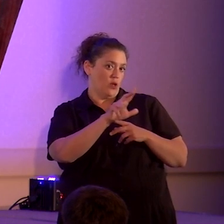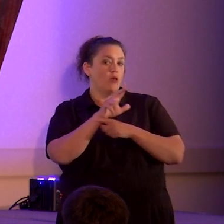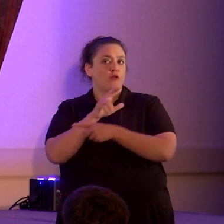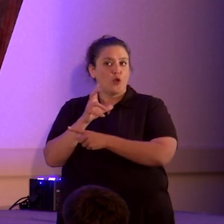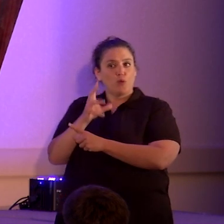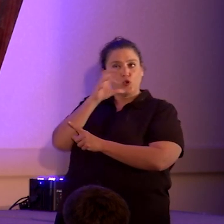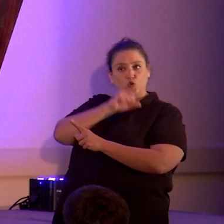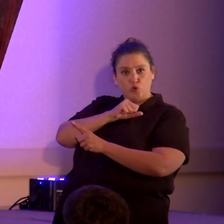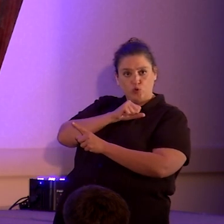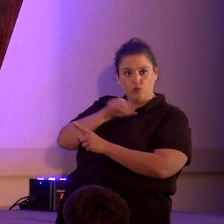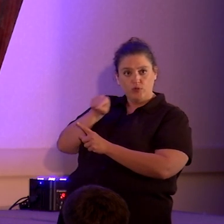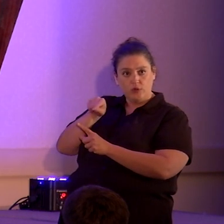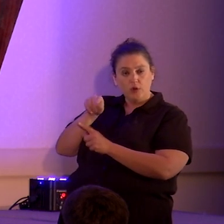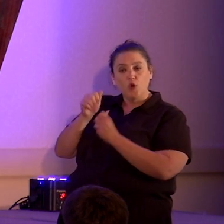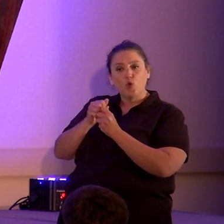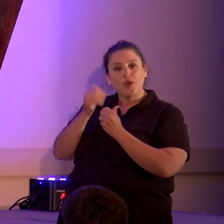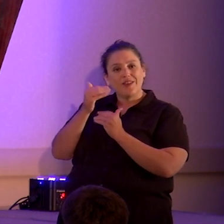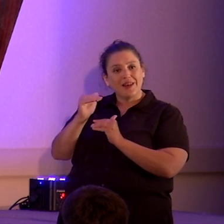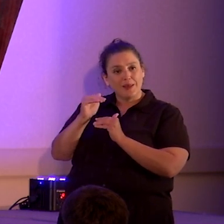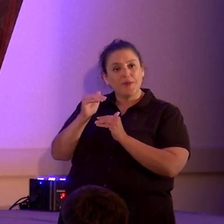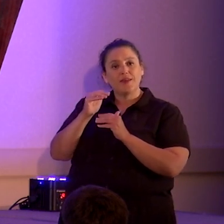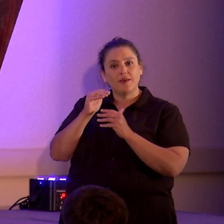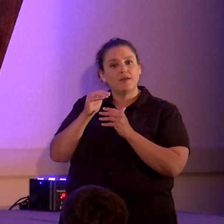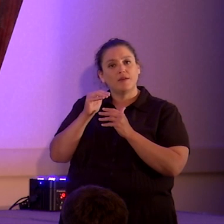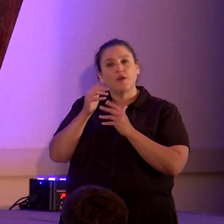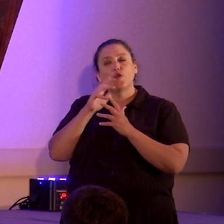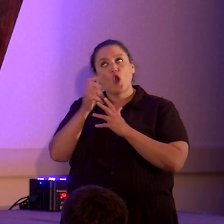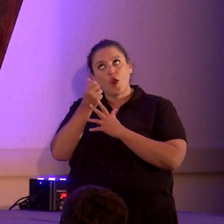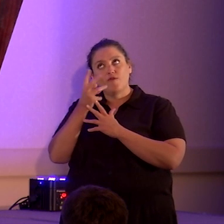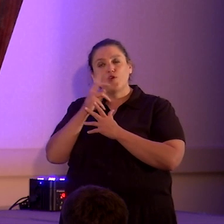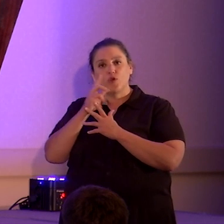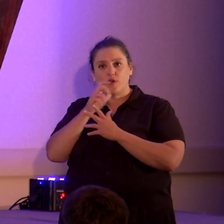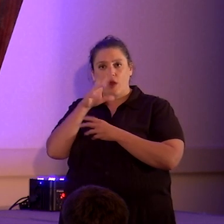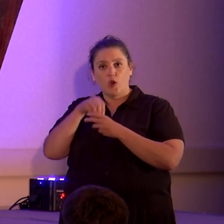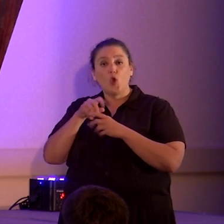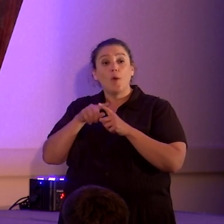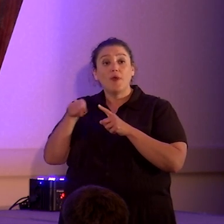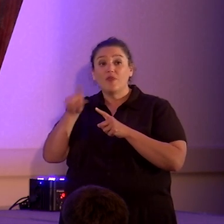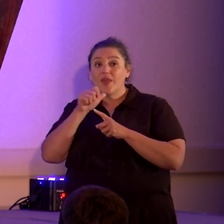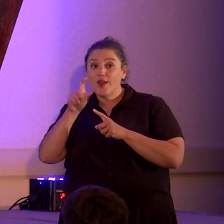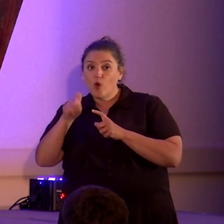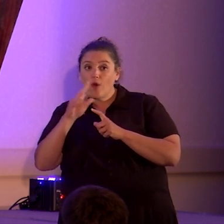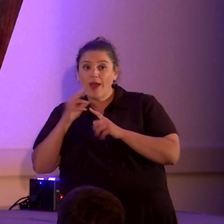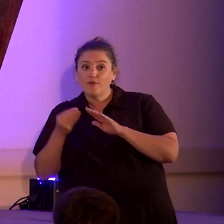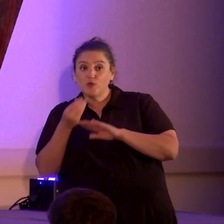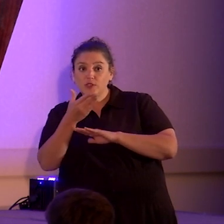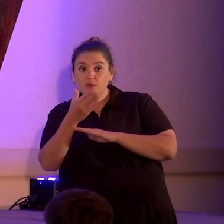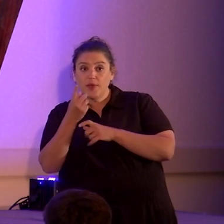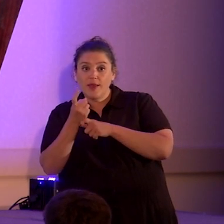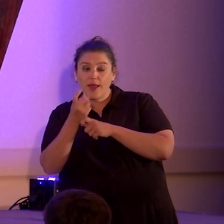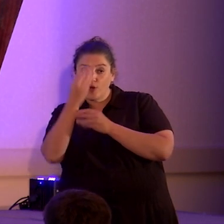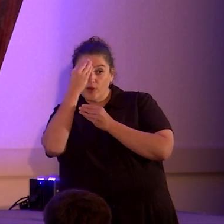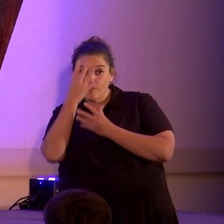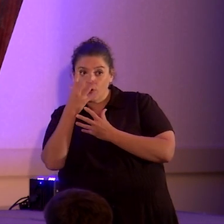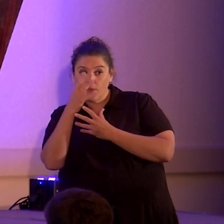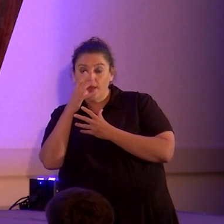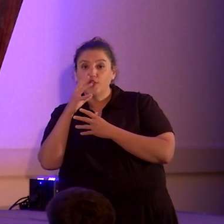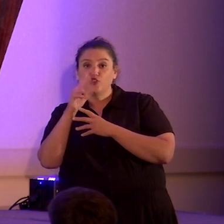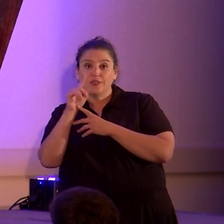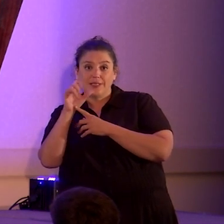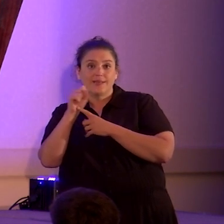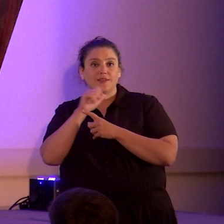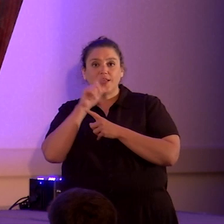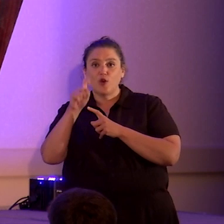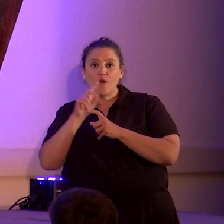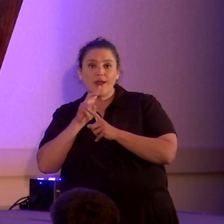With limited exemptions, very limited exemptions, churches and religious groups do not have to submit annual information returns. They do not have to